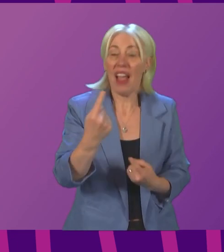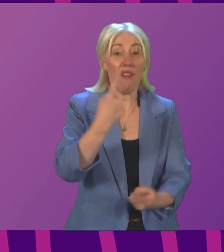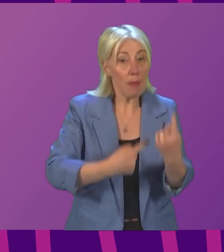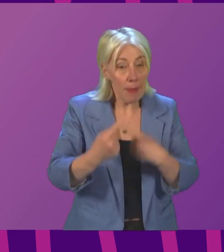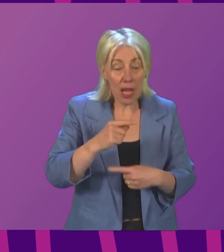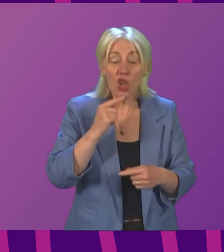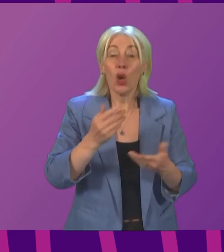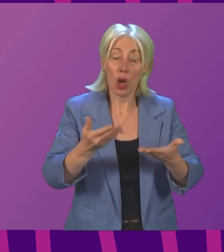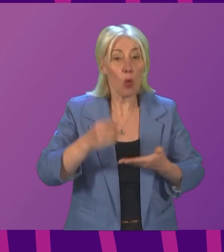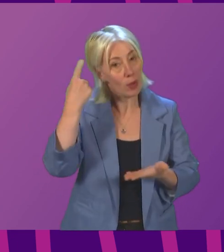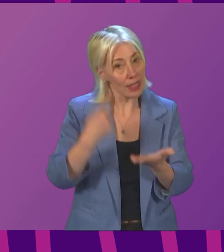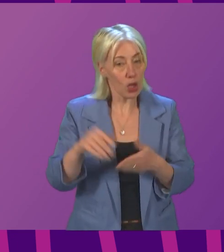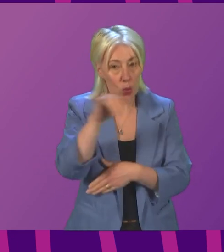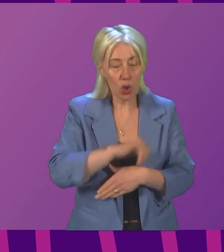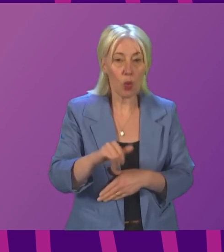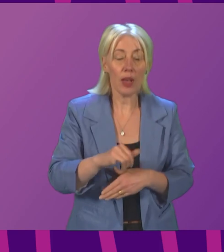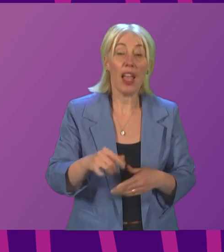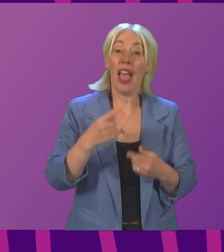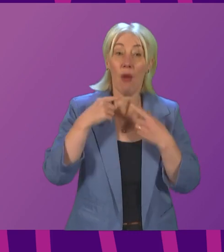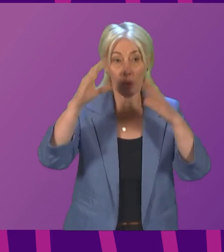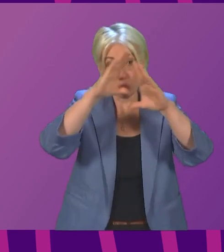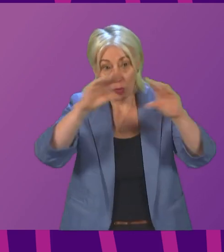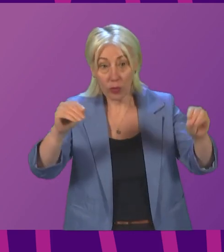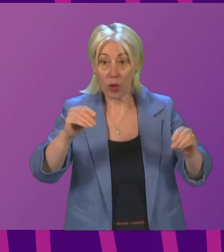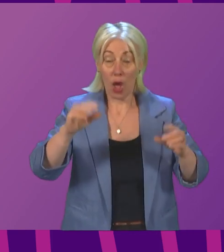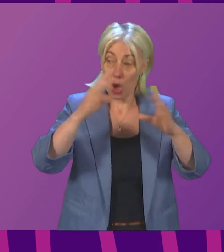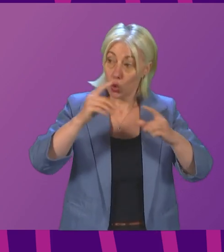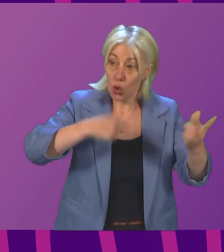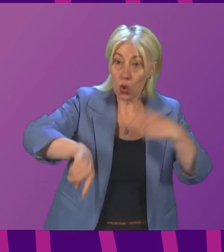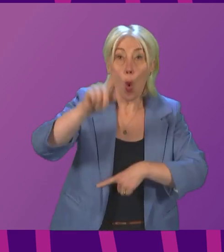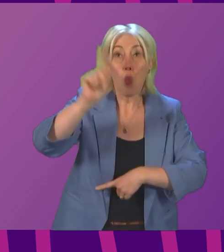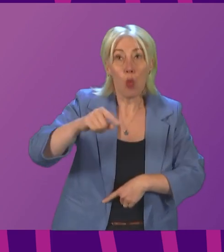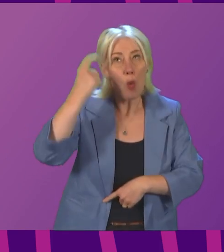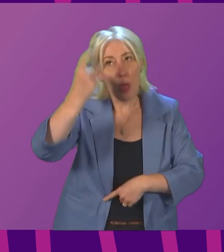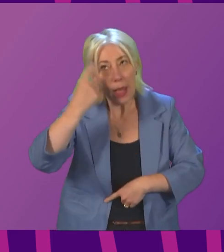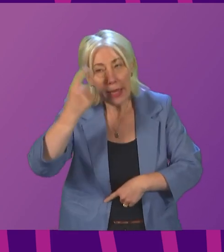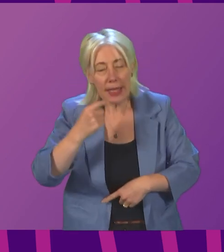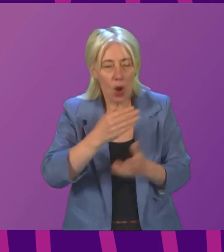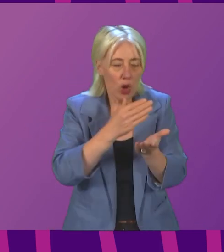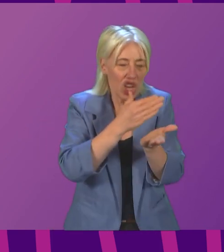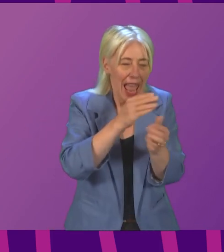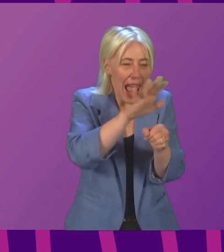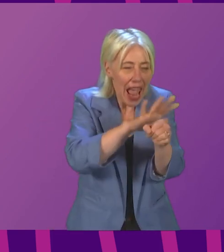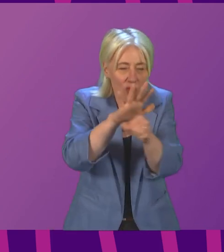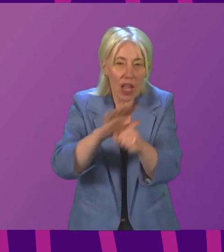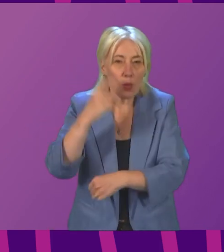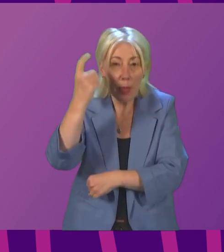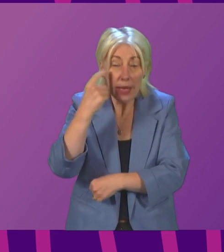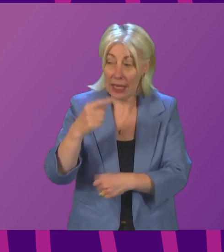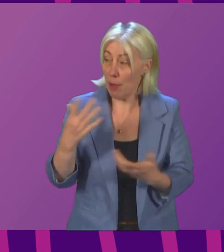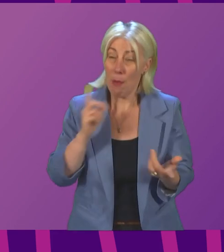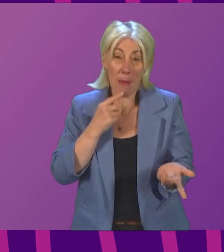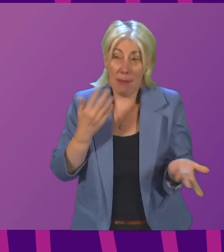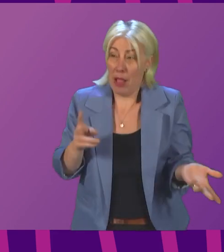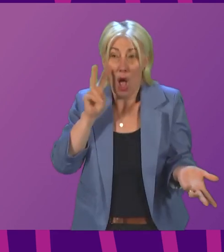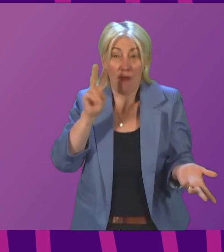in order to give people an update on what we are considering, the sectors that we are considering. And people only have to look around